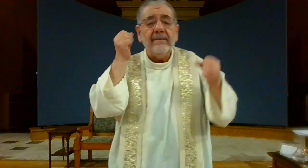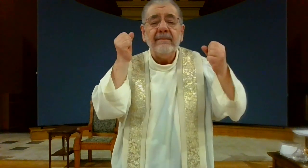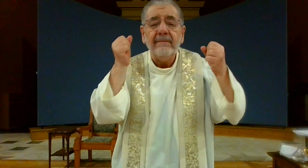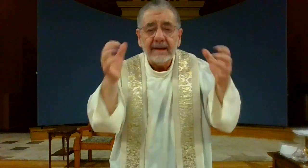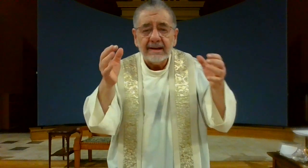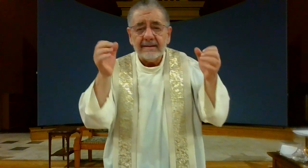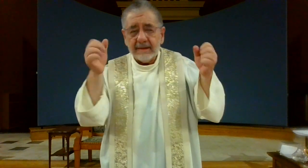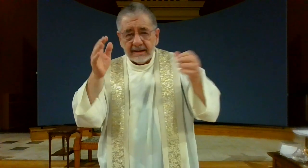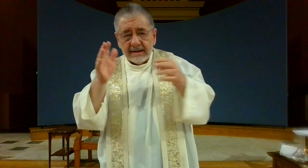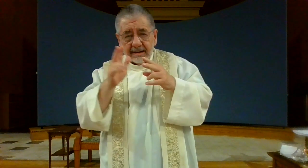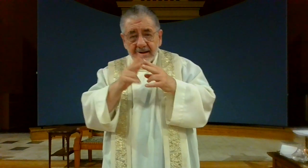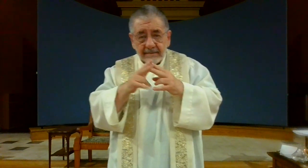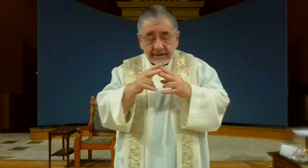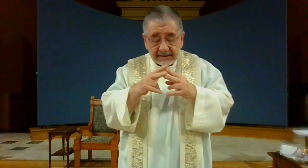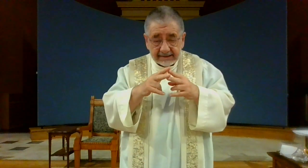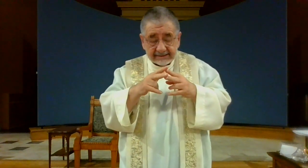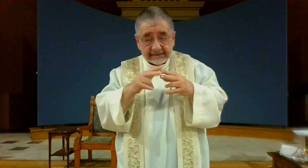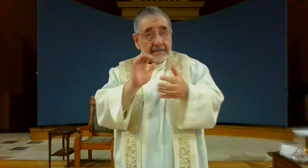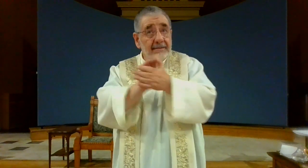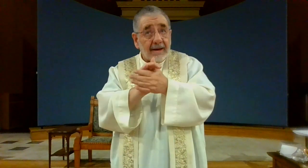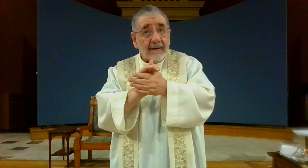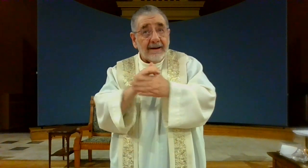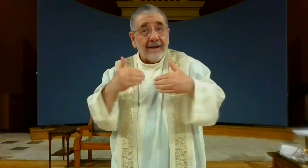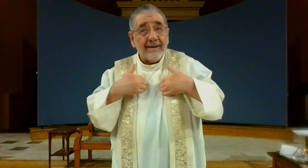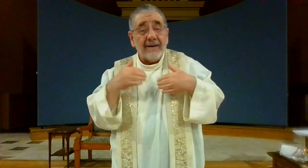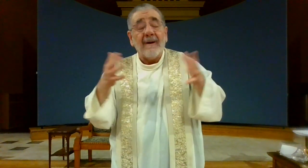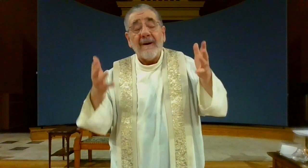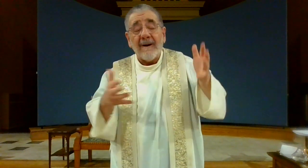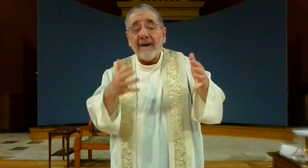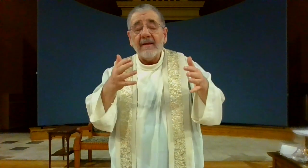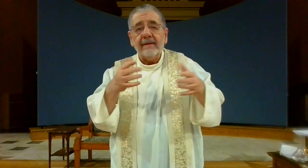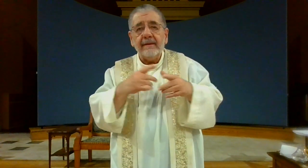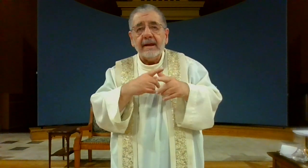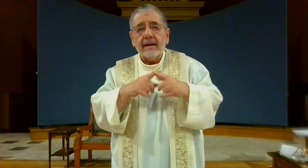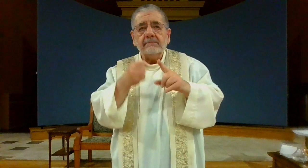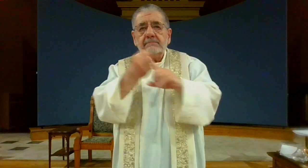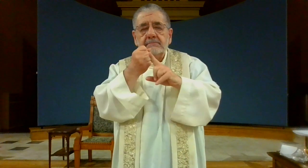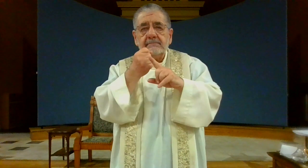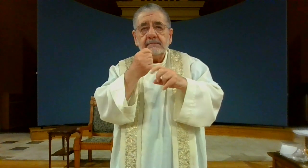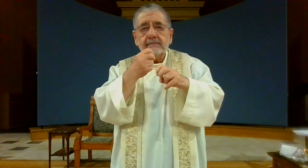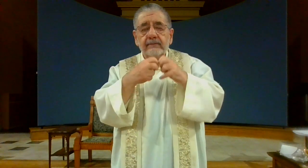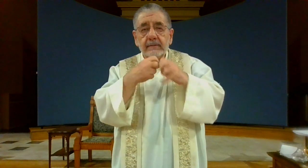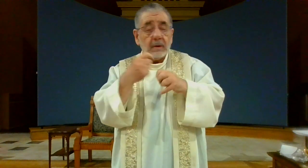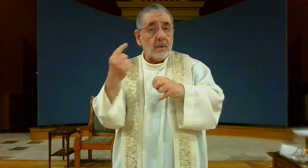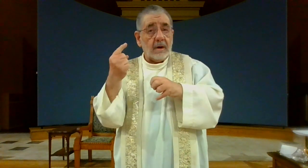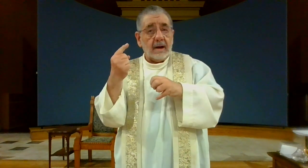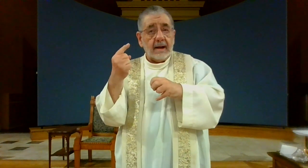I know many married couples who are happy and then bam